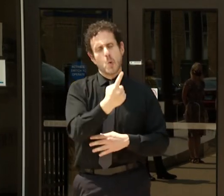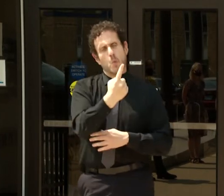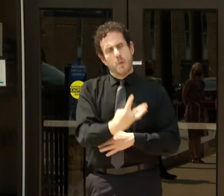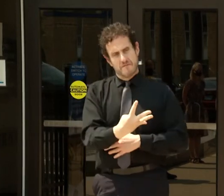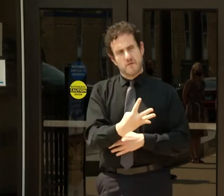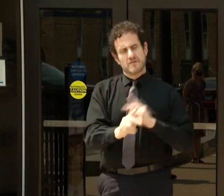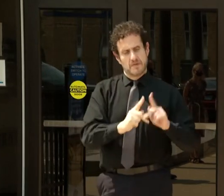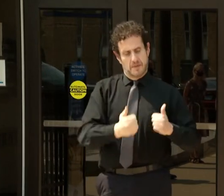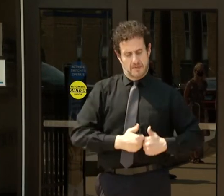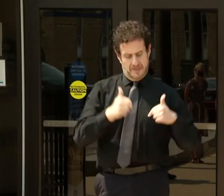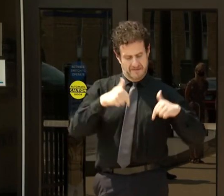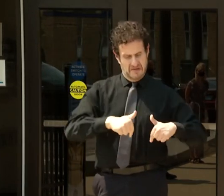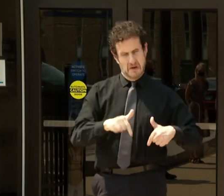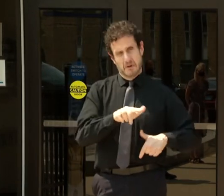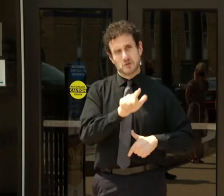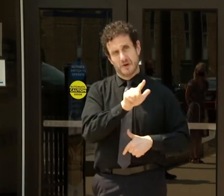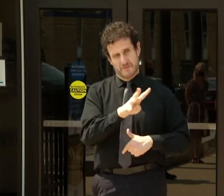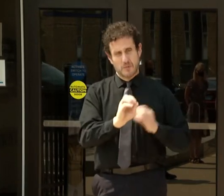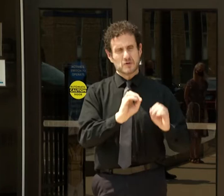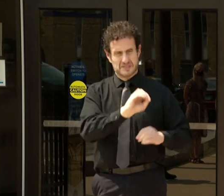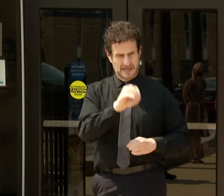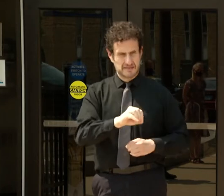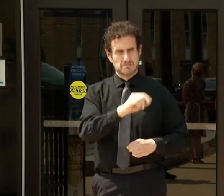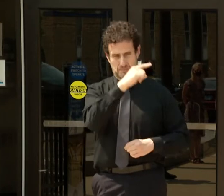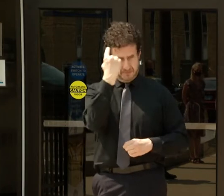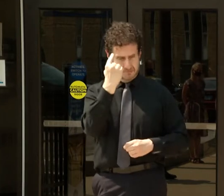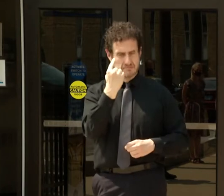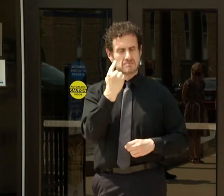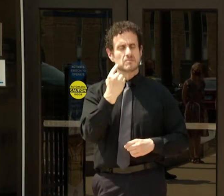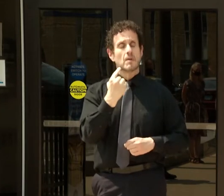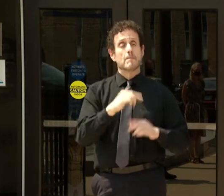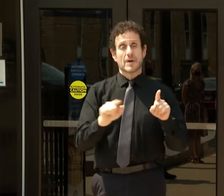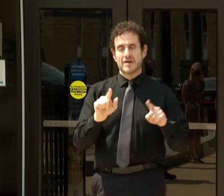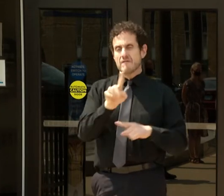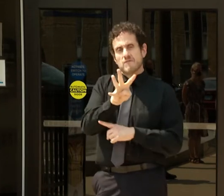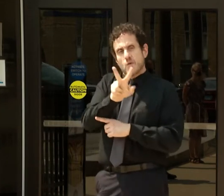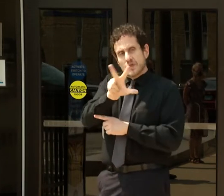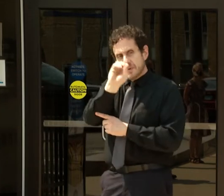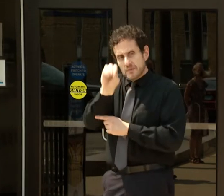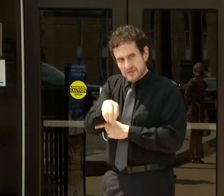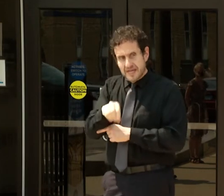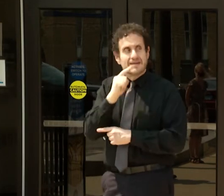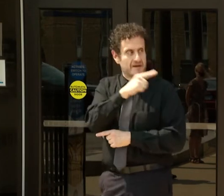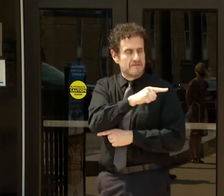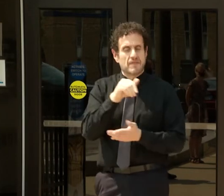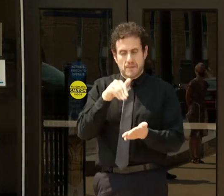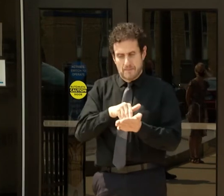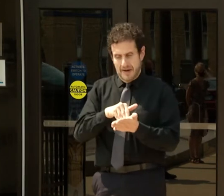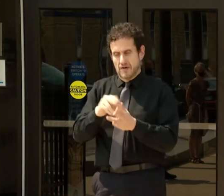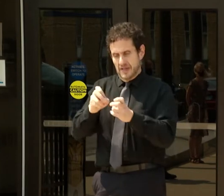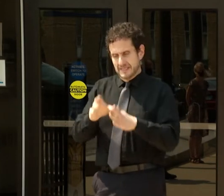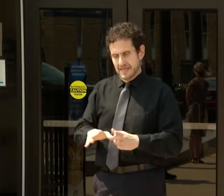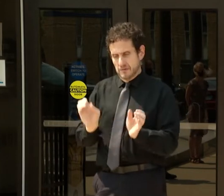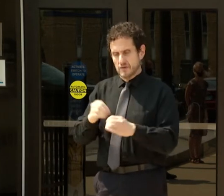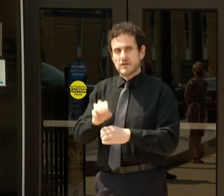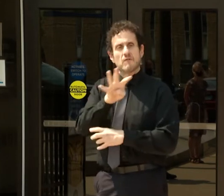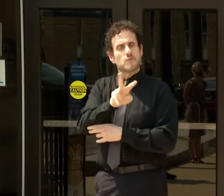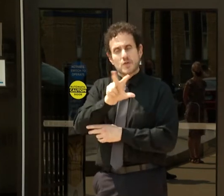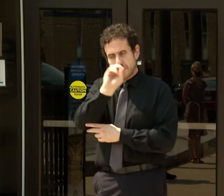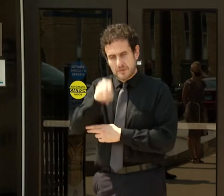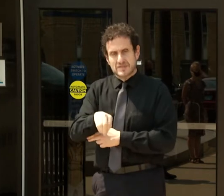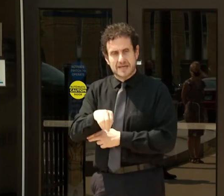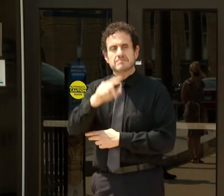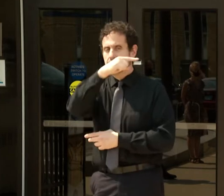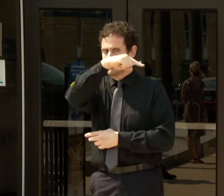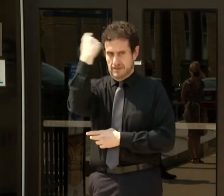24%, close to 43% of the cases this office sees are African-American residents.